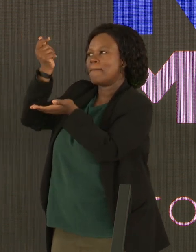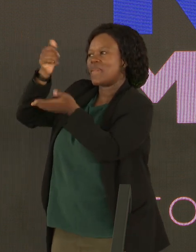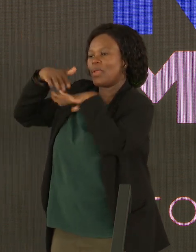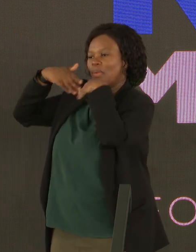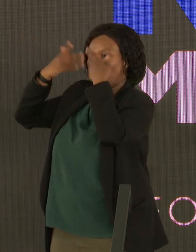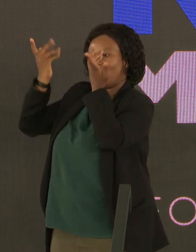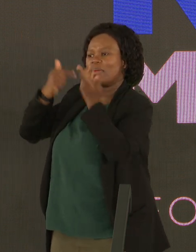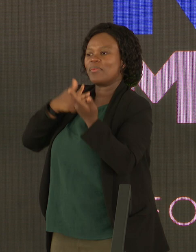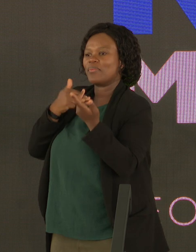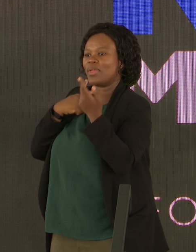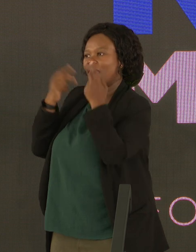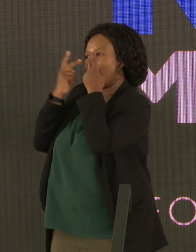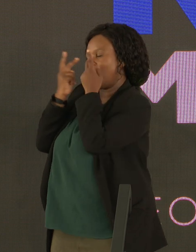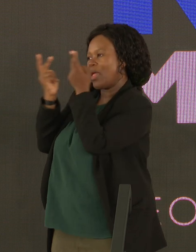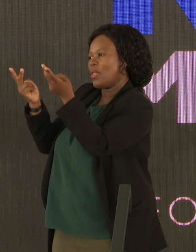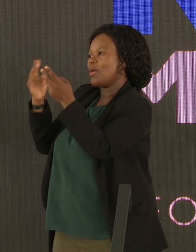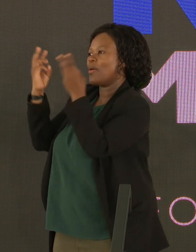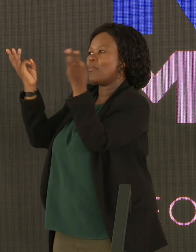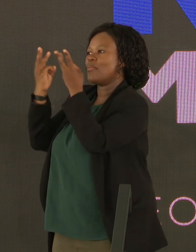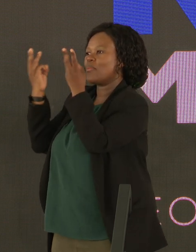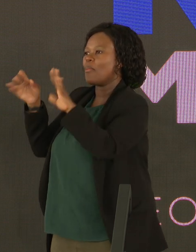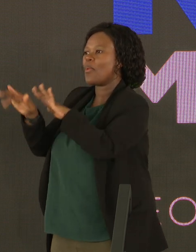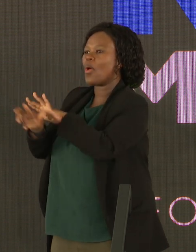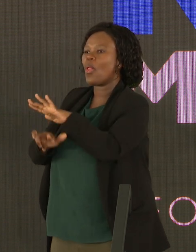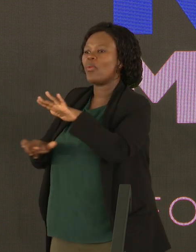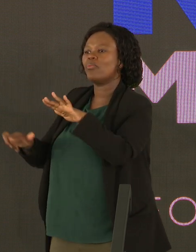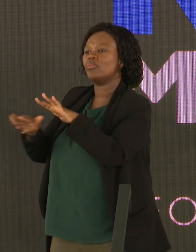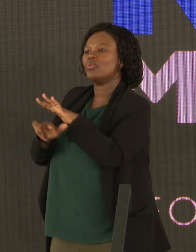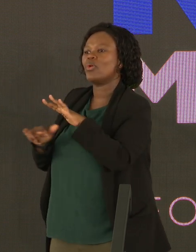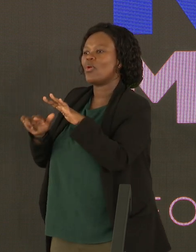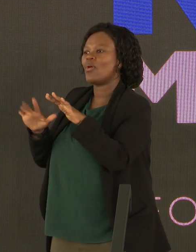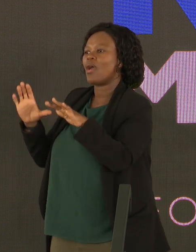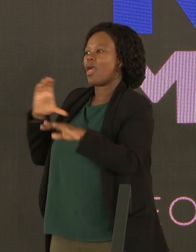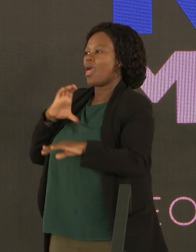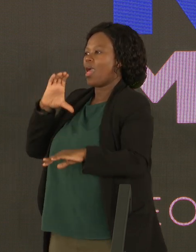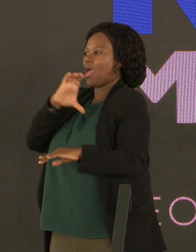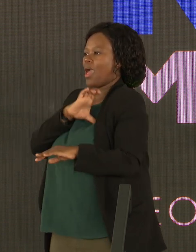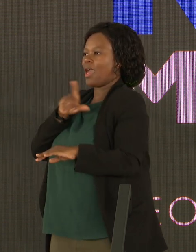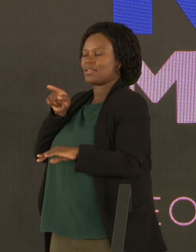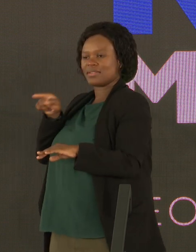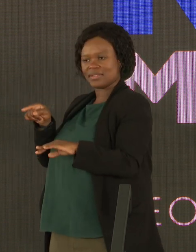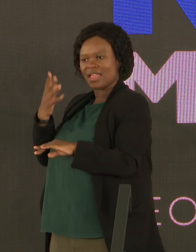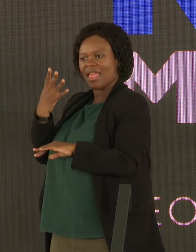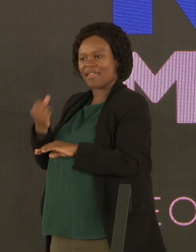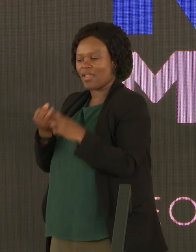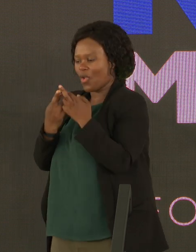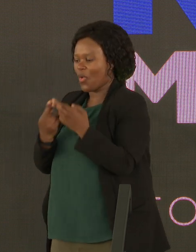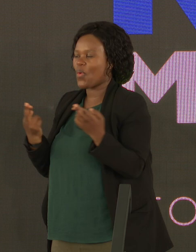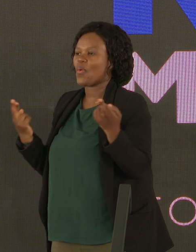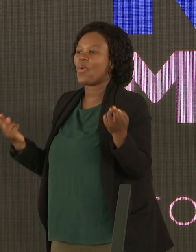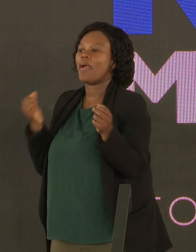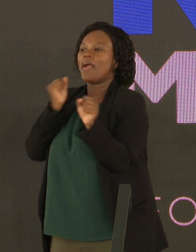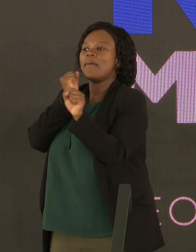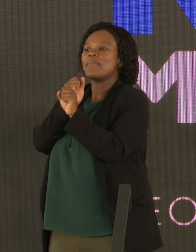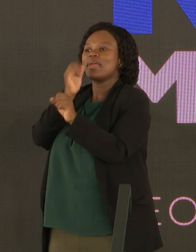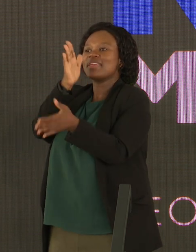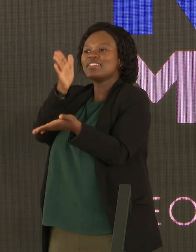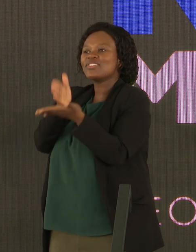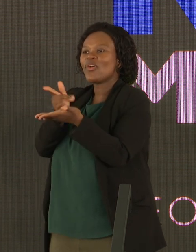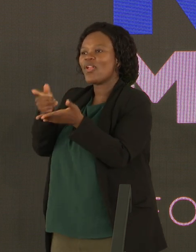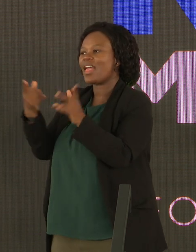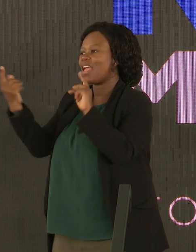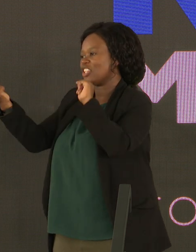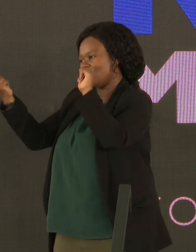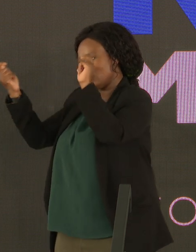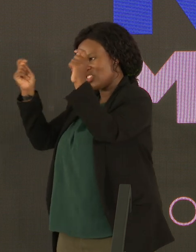often look at people like local councillors and the resources that they have to ensure that they bring change to